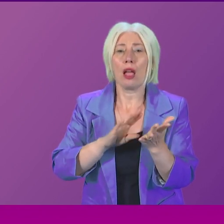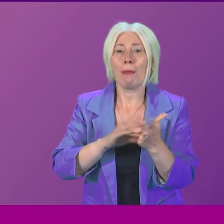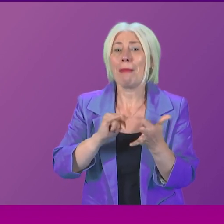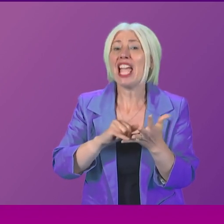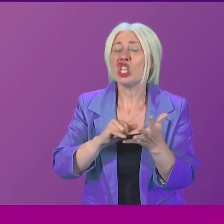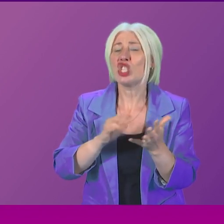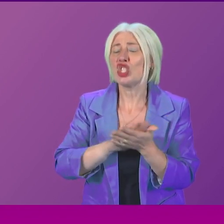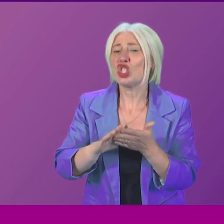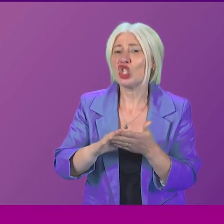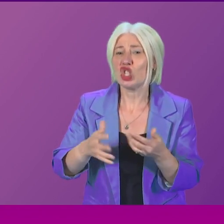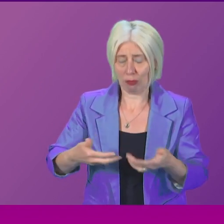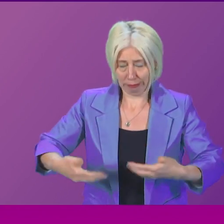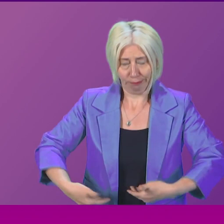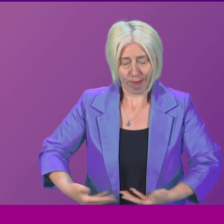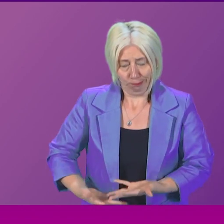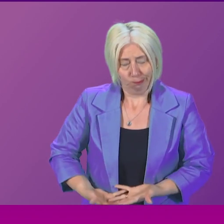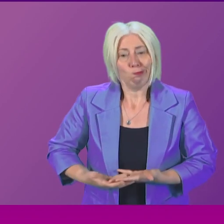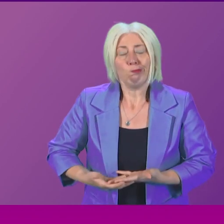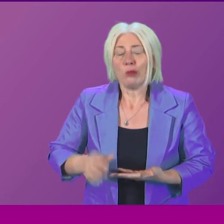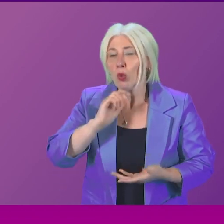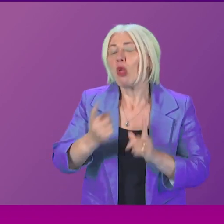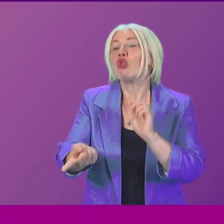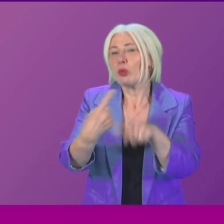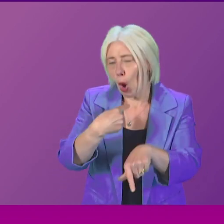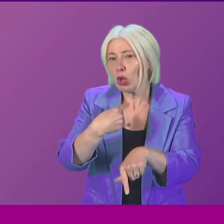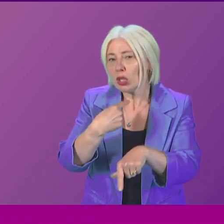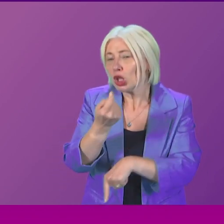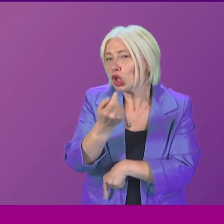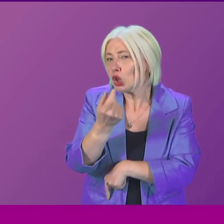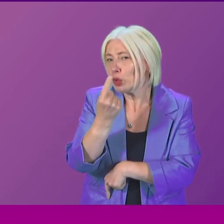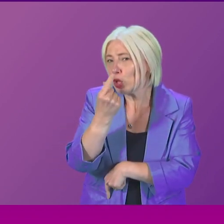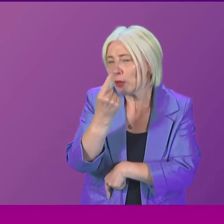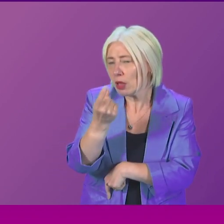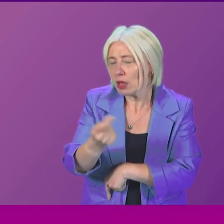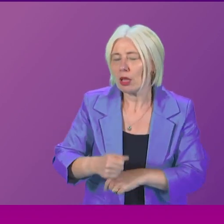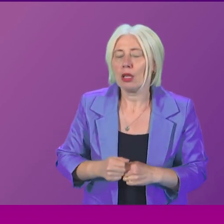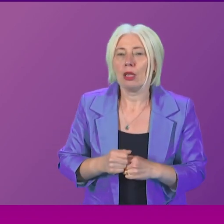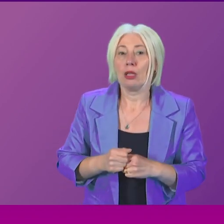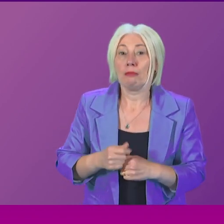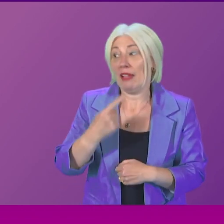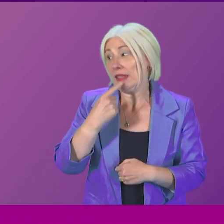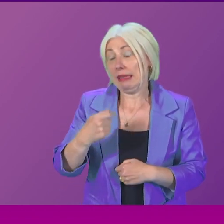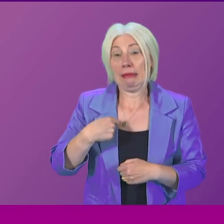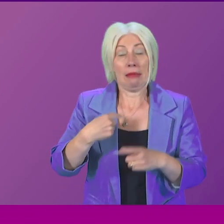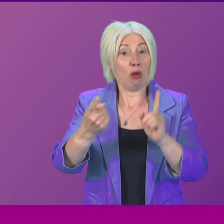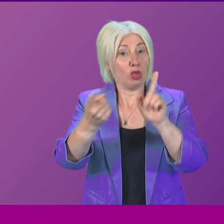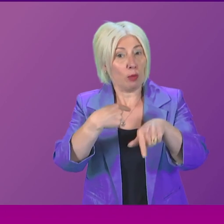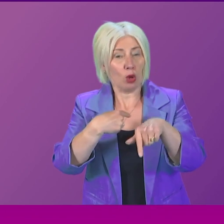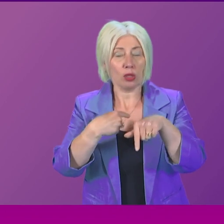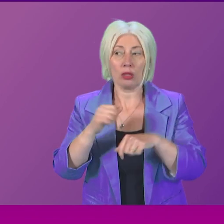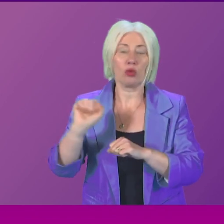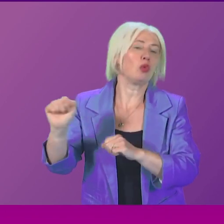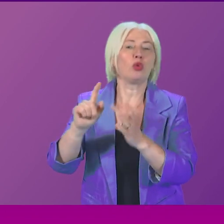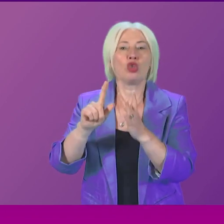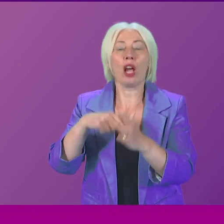So we will respond, as Stuart Macmillan asks, we will respond as soon as we possibly can. And as I've said in my response to Jackson